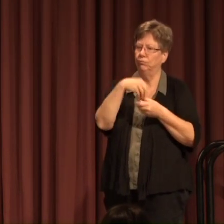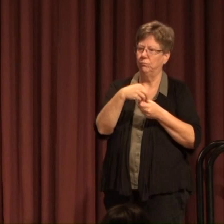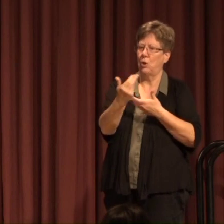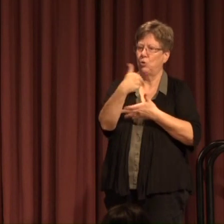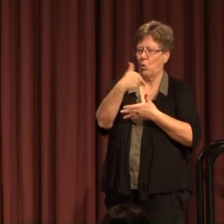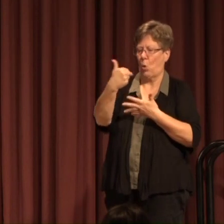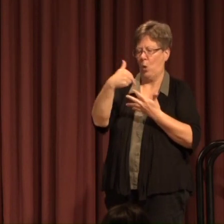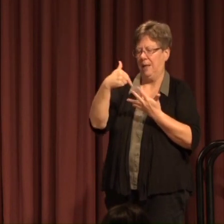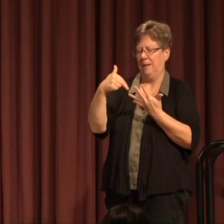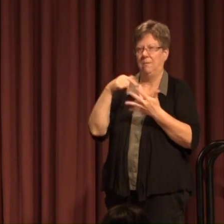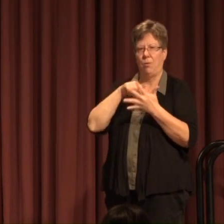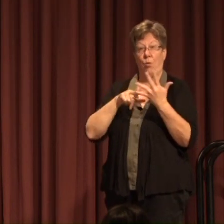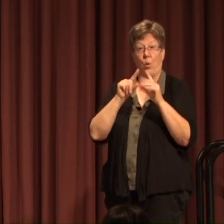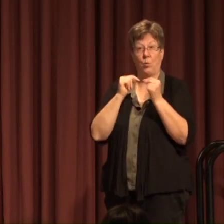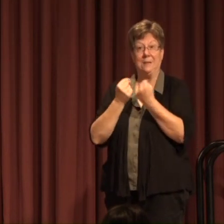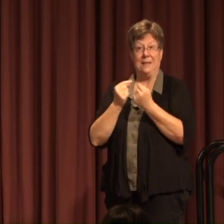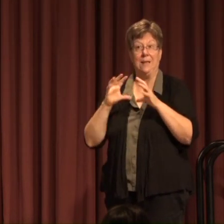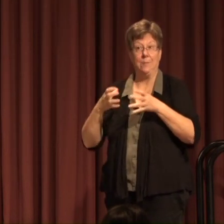teams